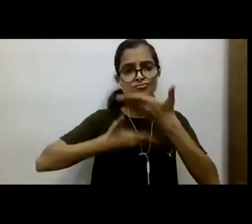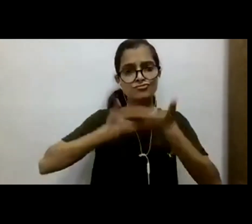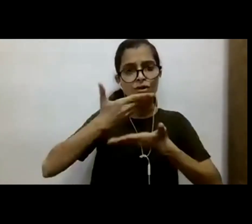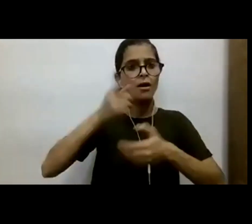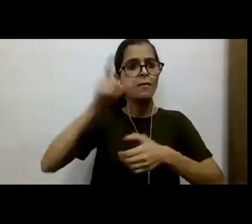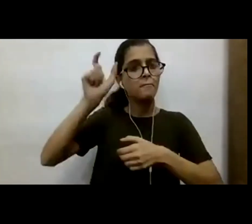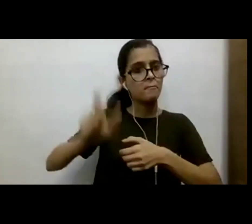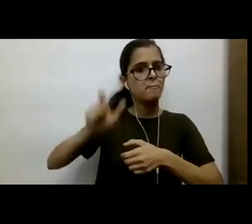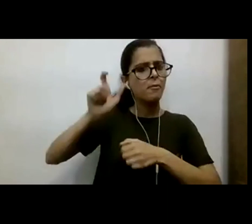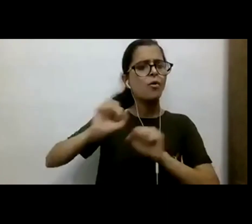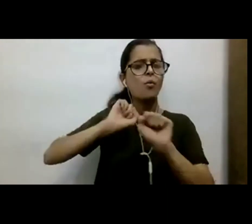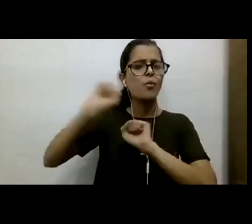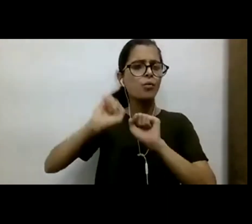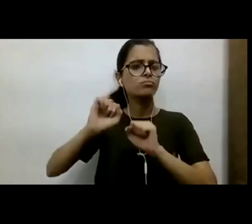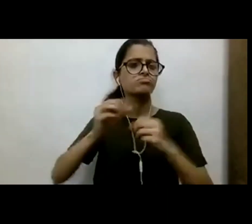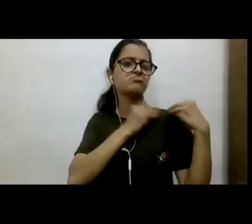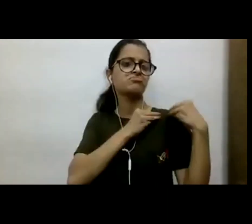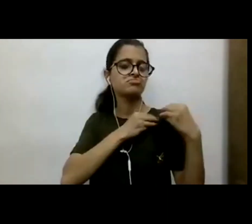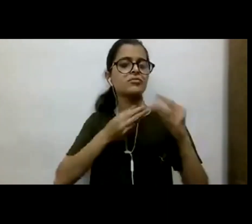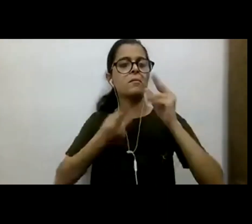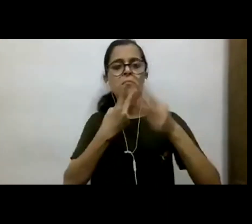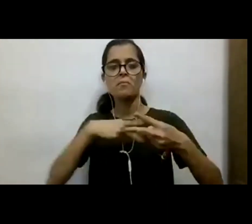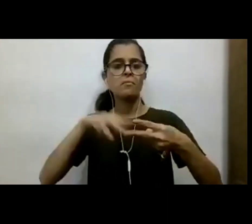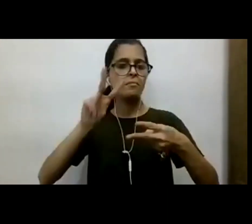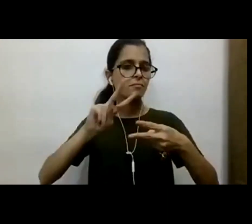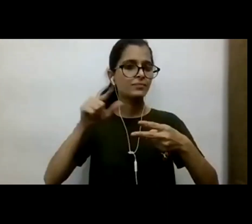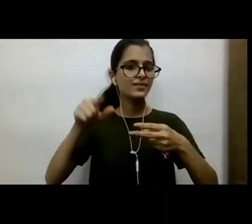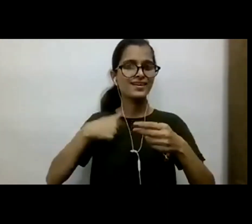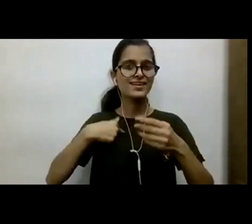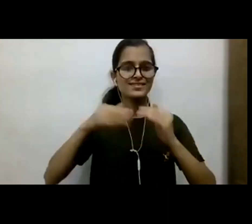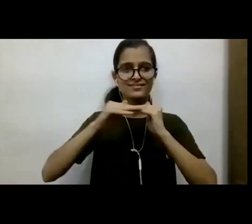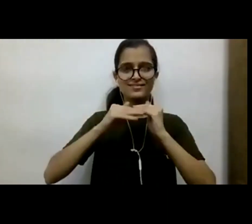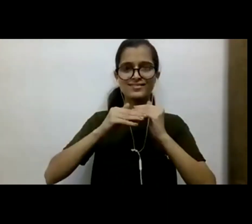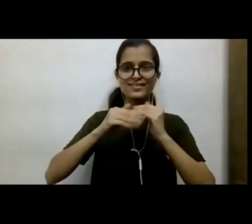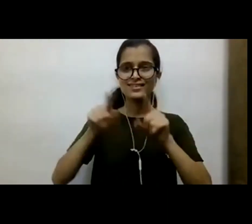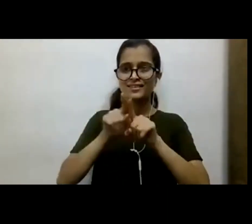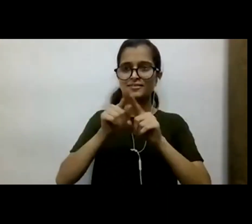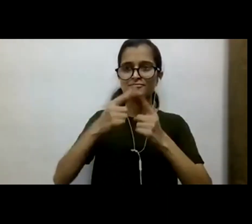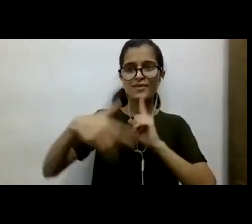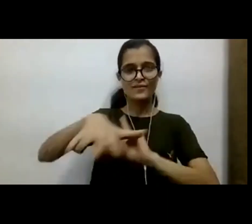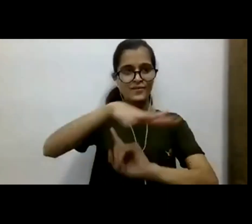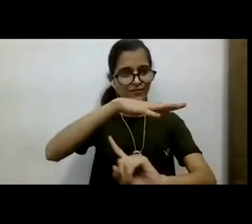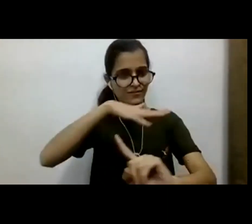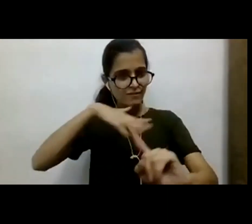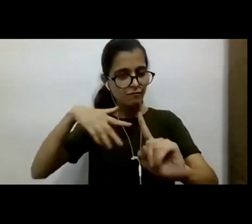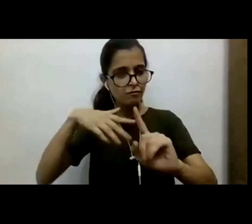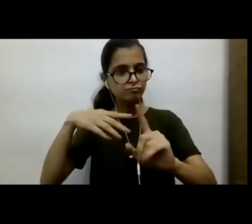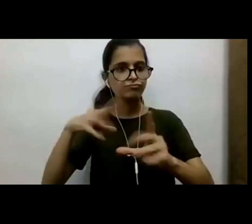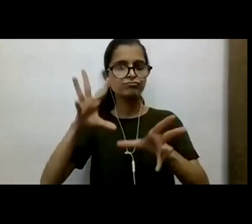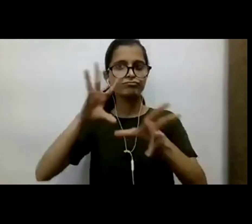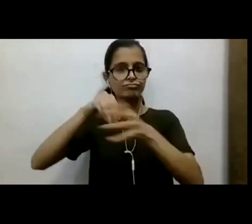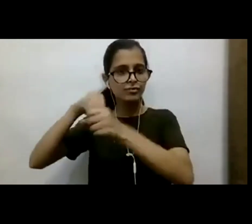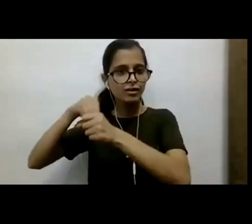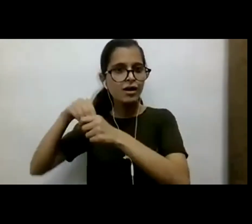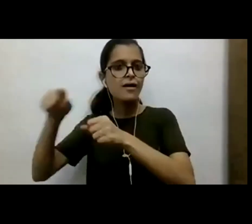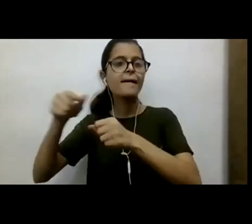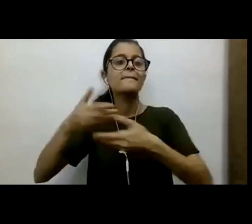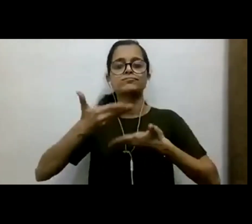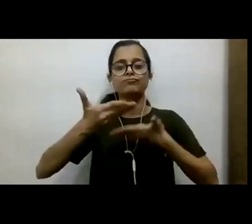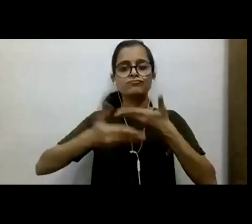role in developing that sensibility and to also, you know, to also provide